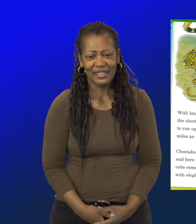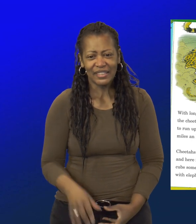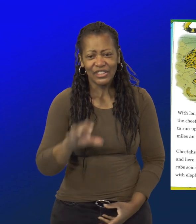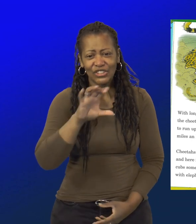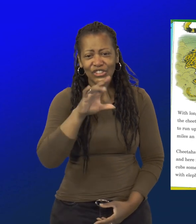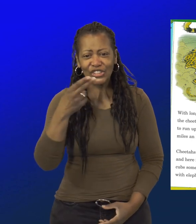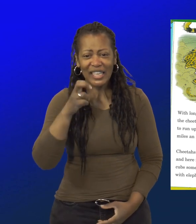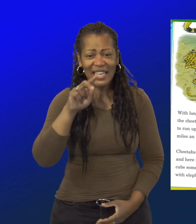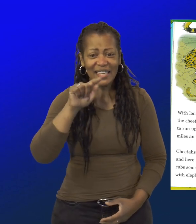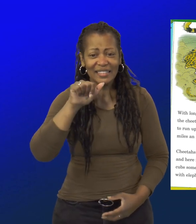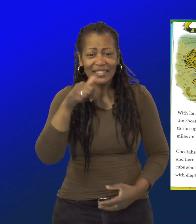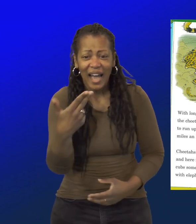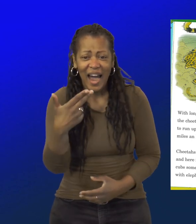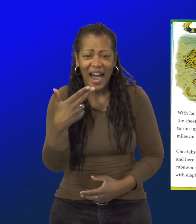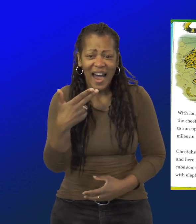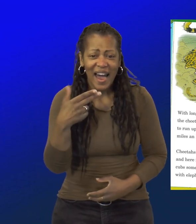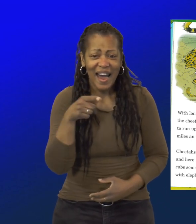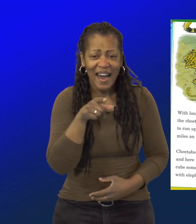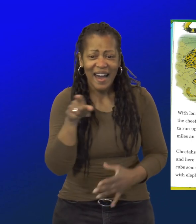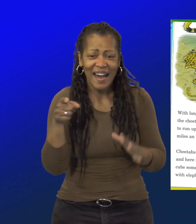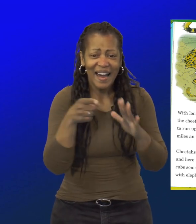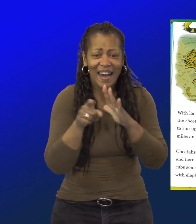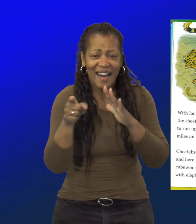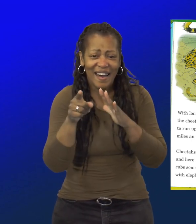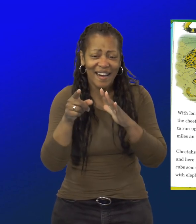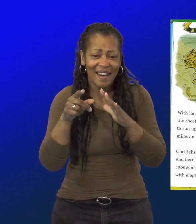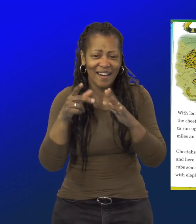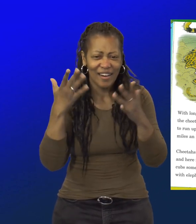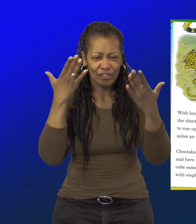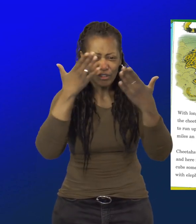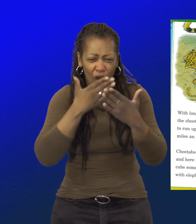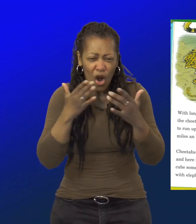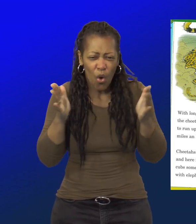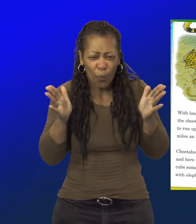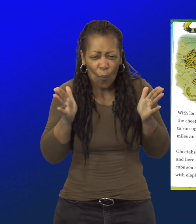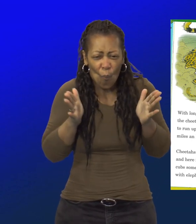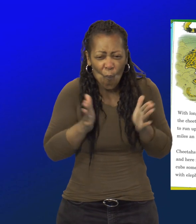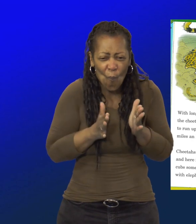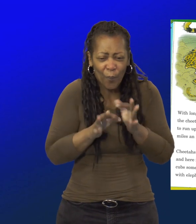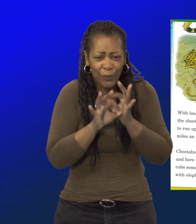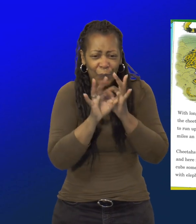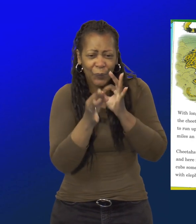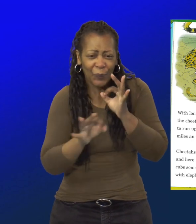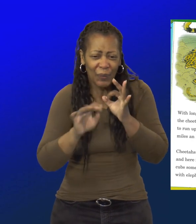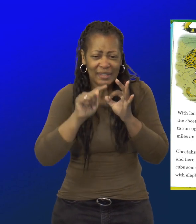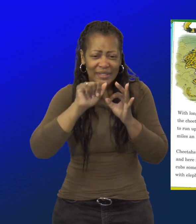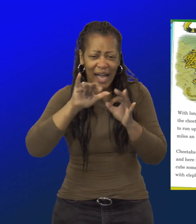The cheetah is covered with sleek, spotted fur.